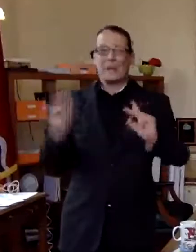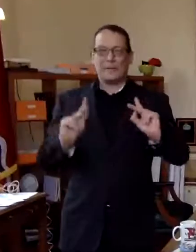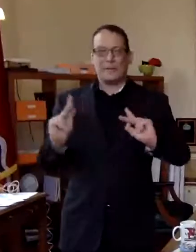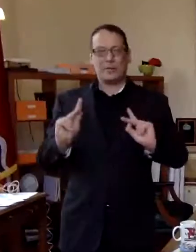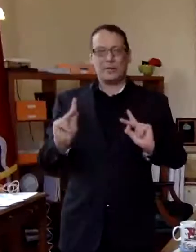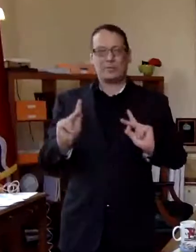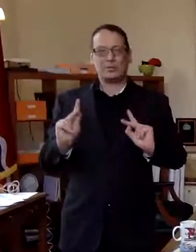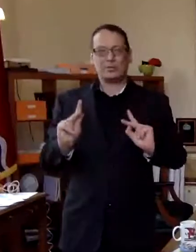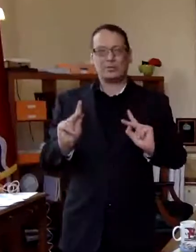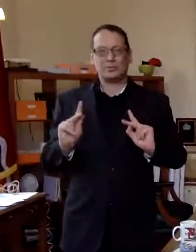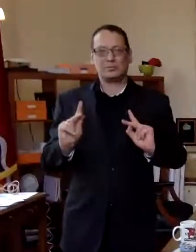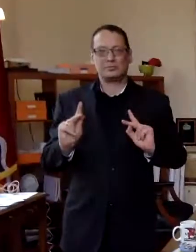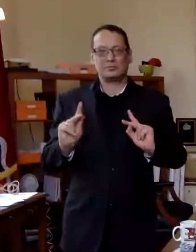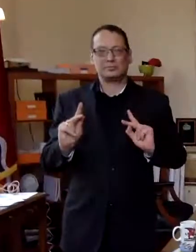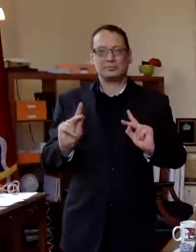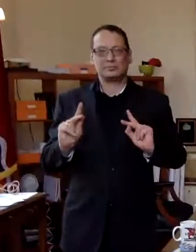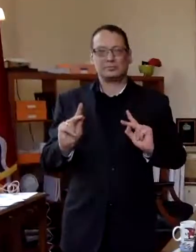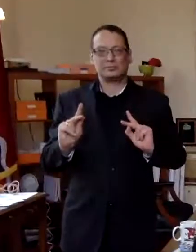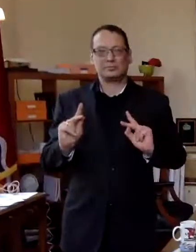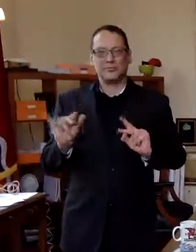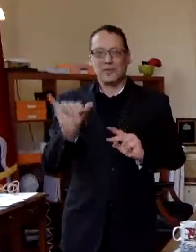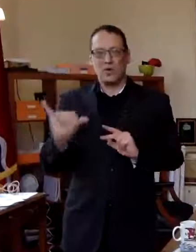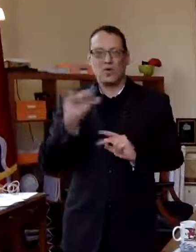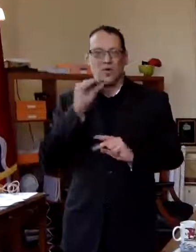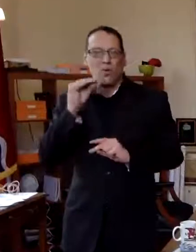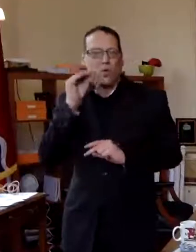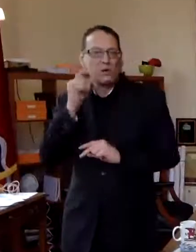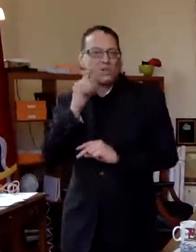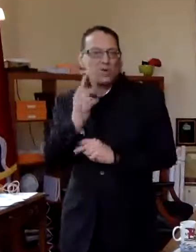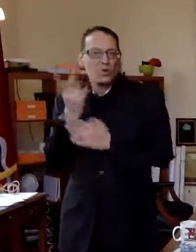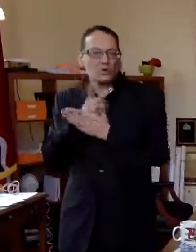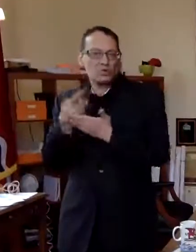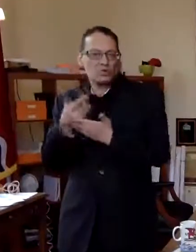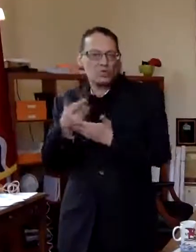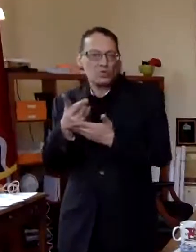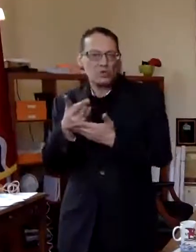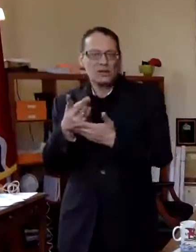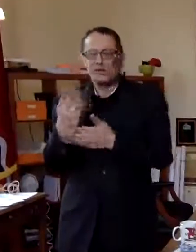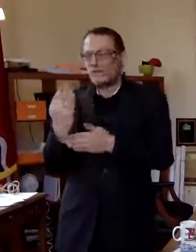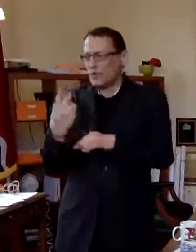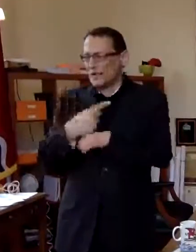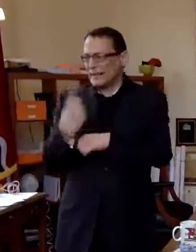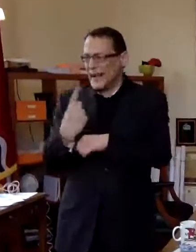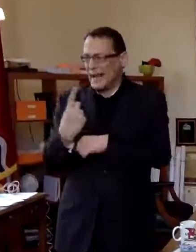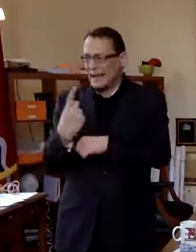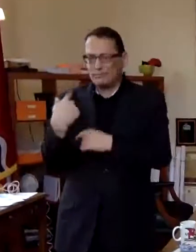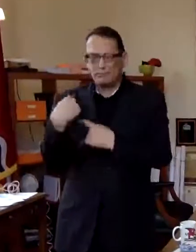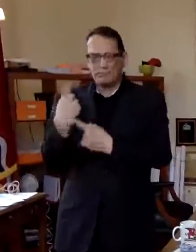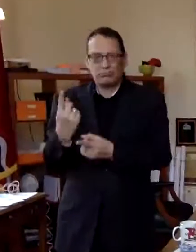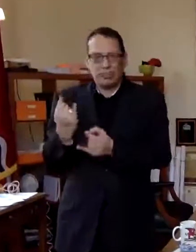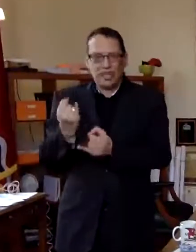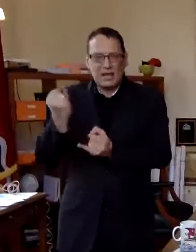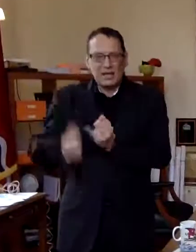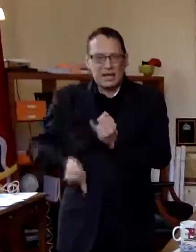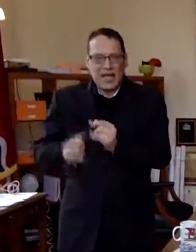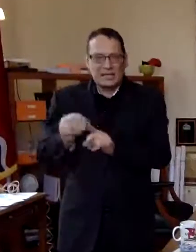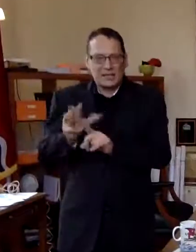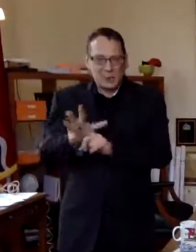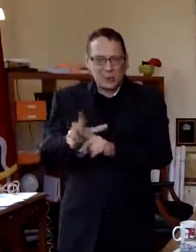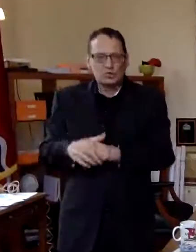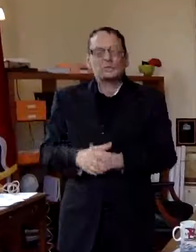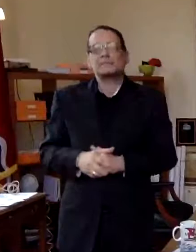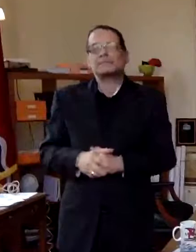who have been uh quarantined for 14 days or 14 uh days since their last exposure